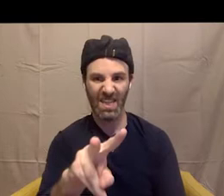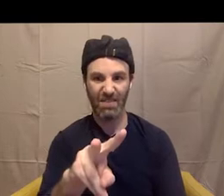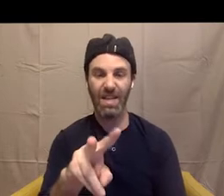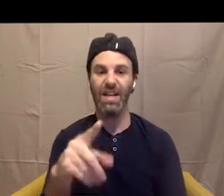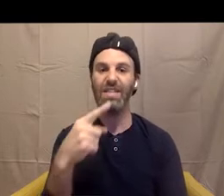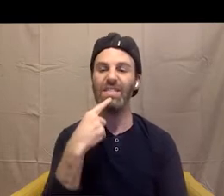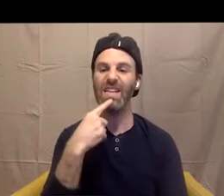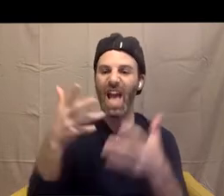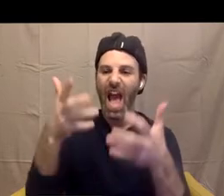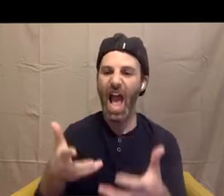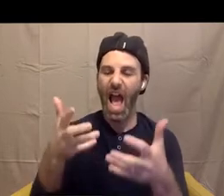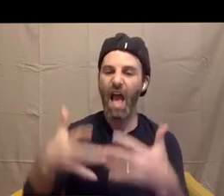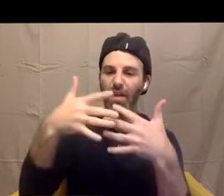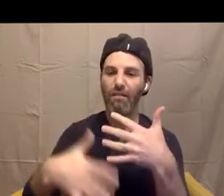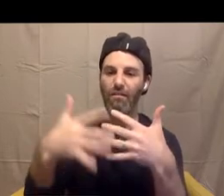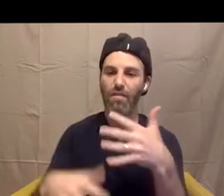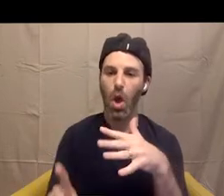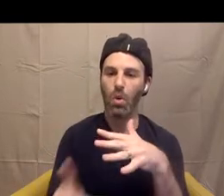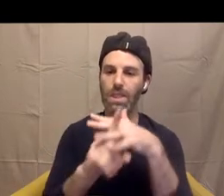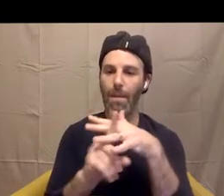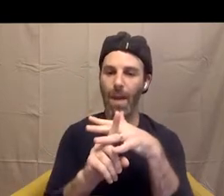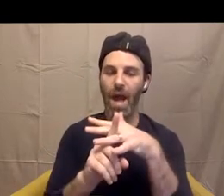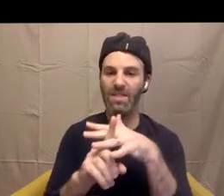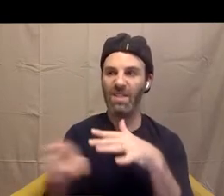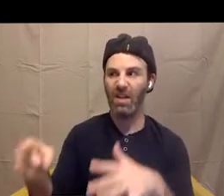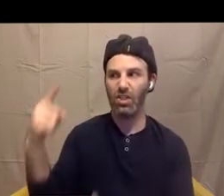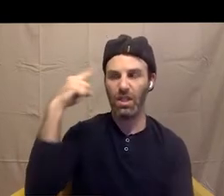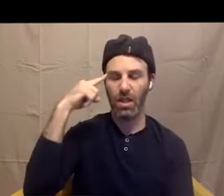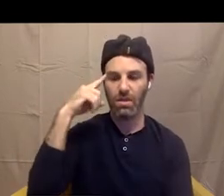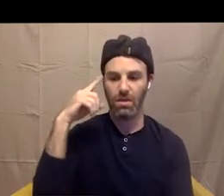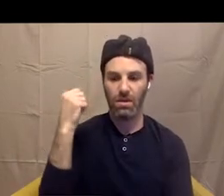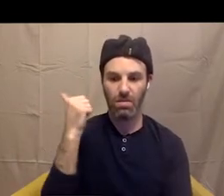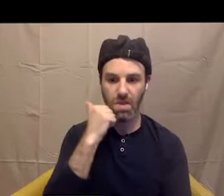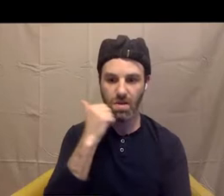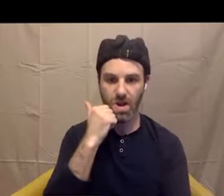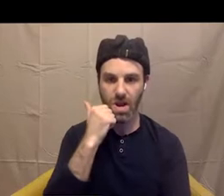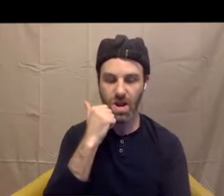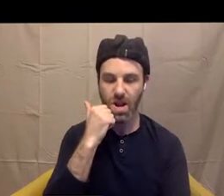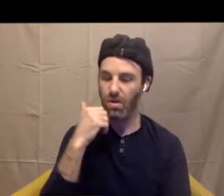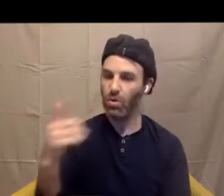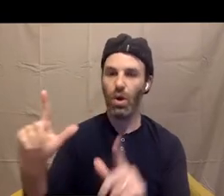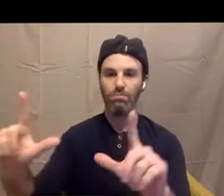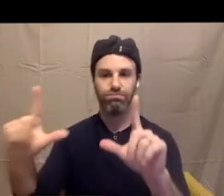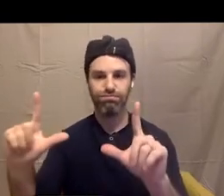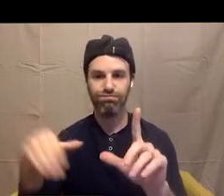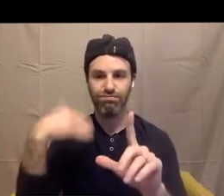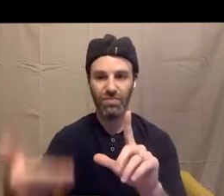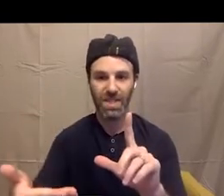And in the next panel, we see a character whose name is Lisa. And she's wearing this shirt that has these two, like, beautiful kind of juicy cherries on it. And these